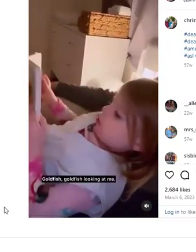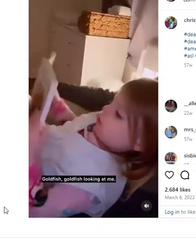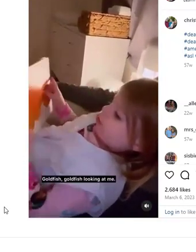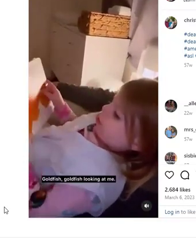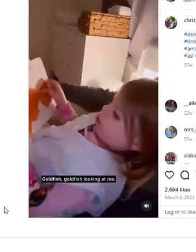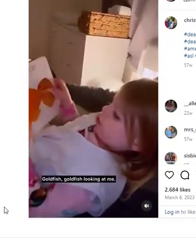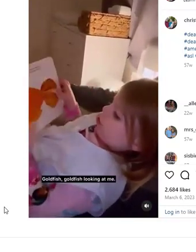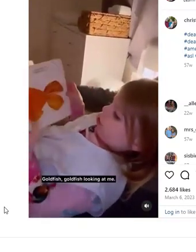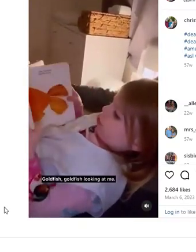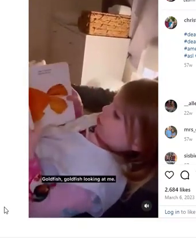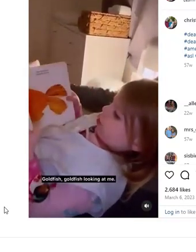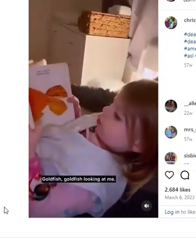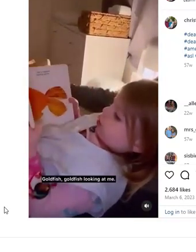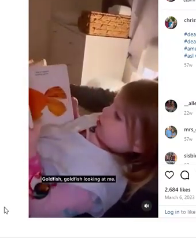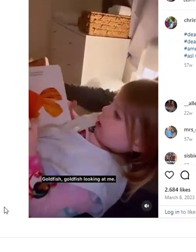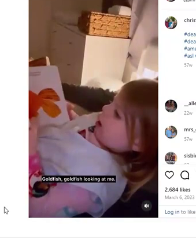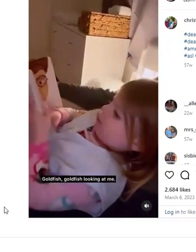We only active